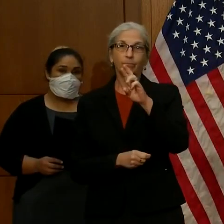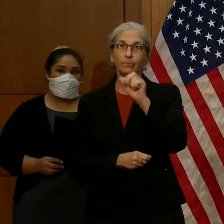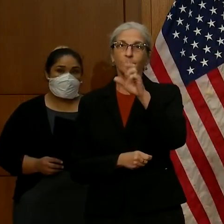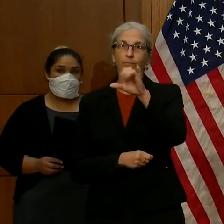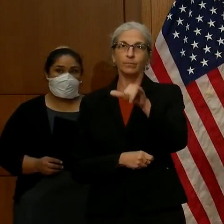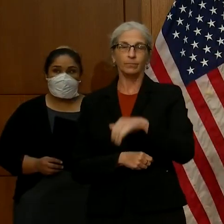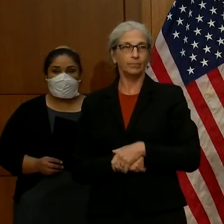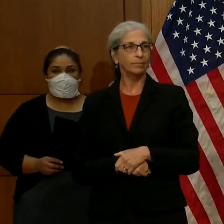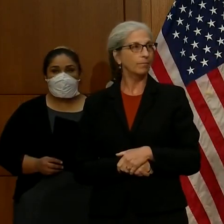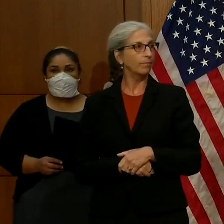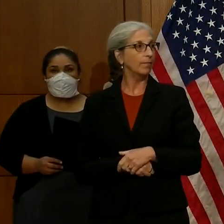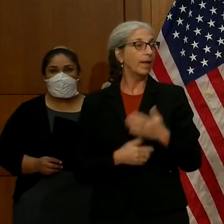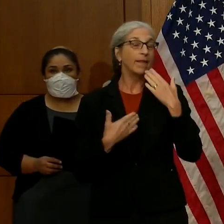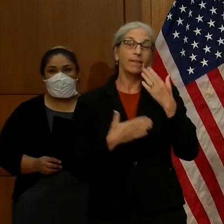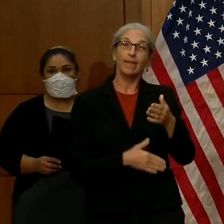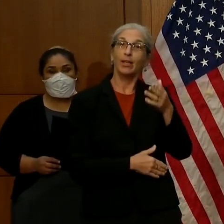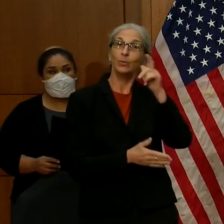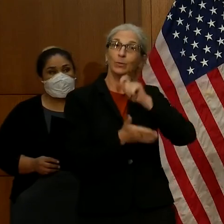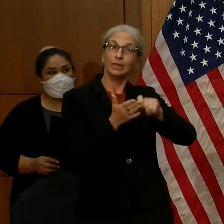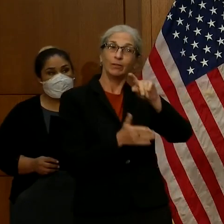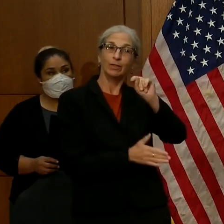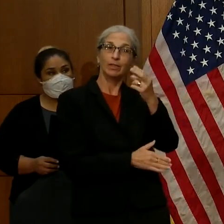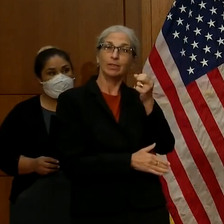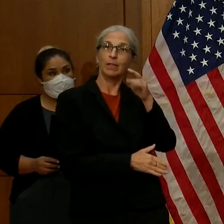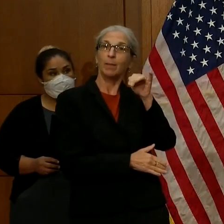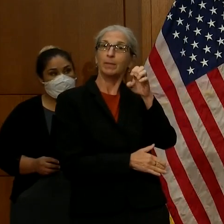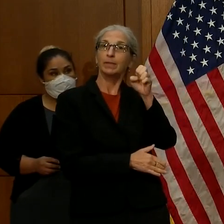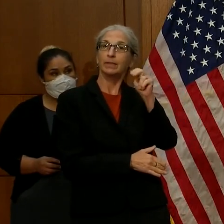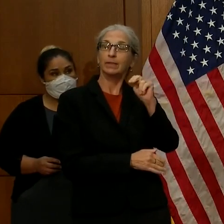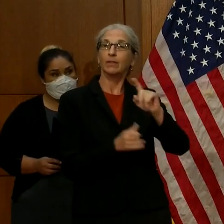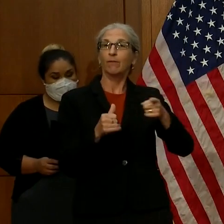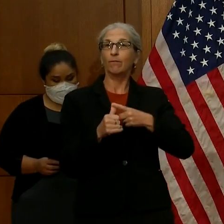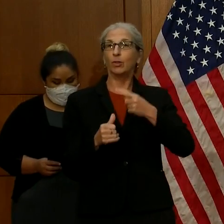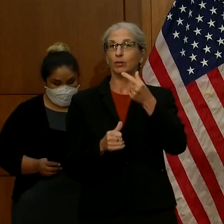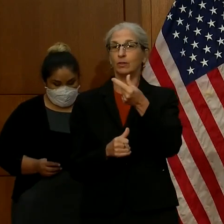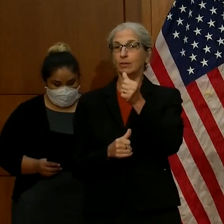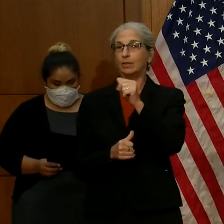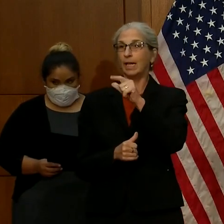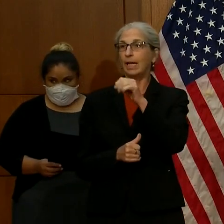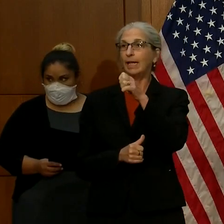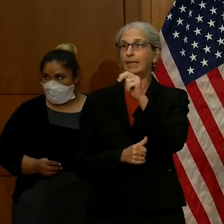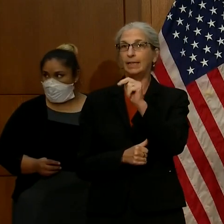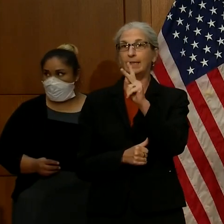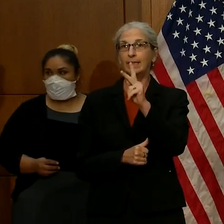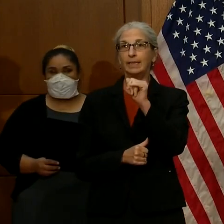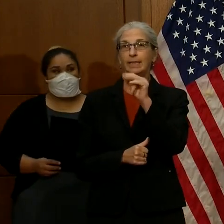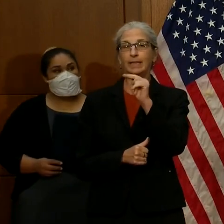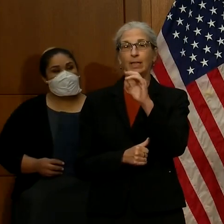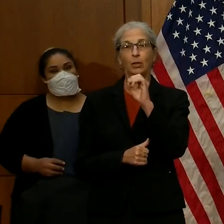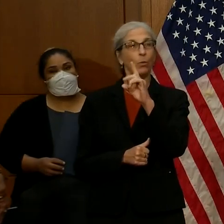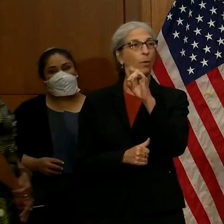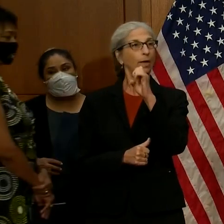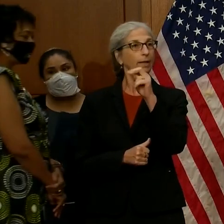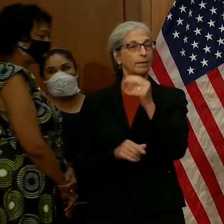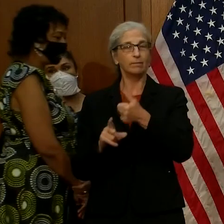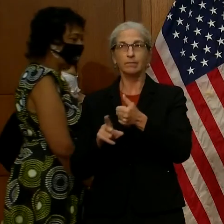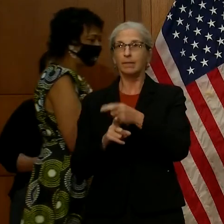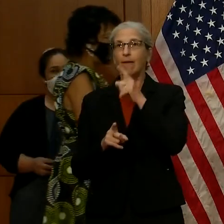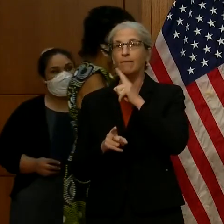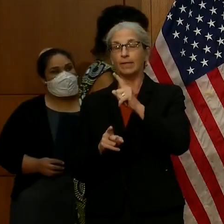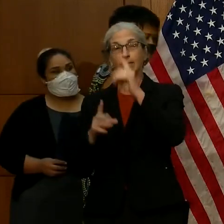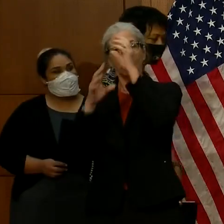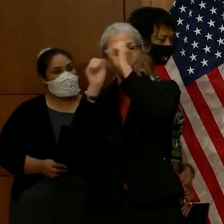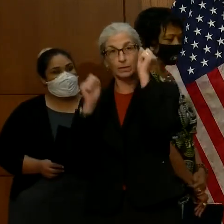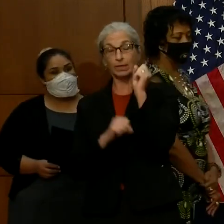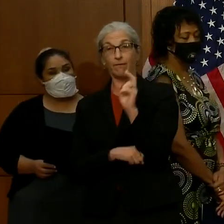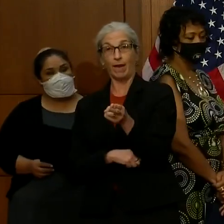Thank you, Secretary Thomason. First, I'd like to introduce Gaylene Canoyton. Gaylene is the president of the Hampton NAACP and a